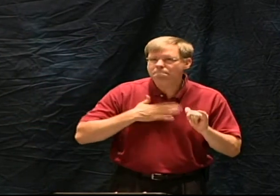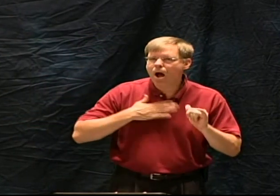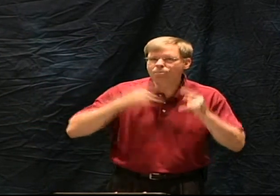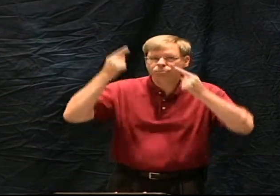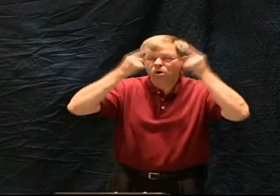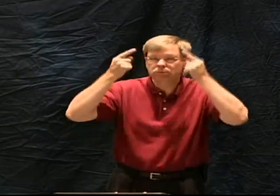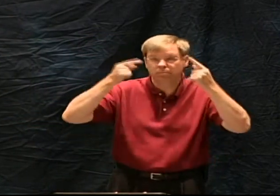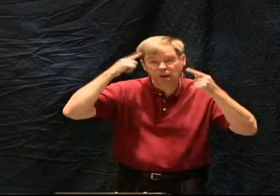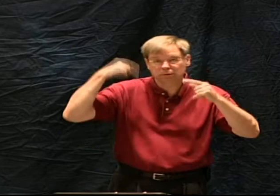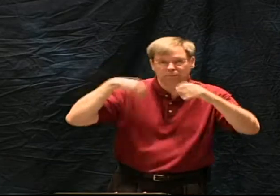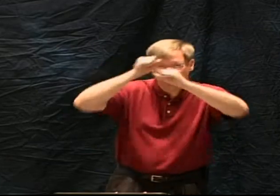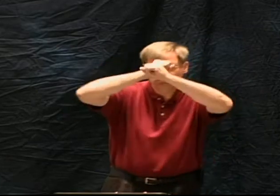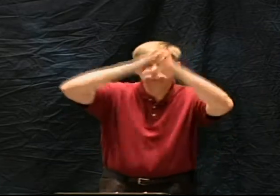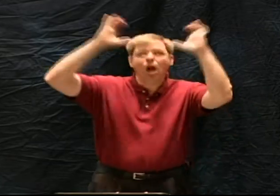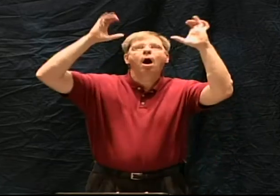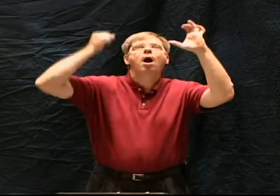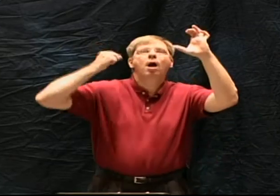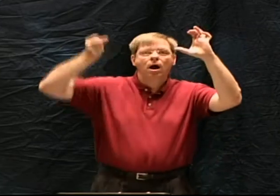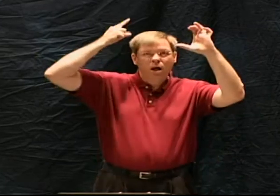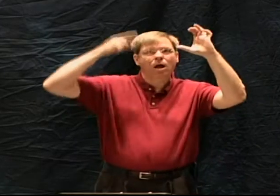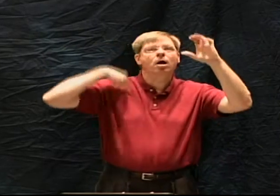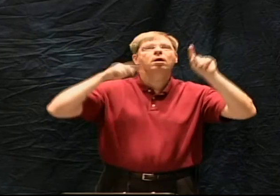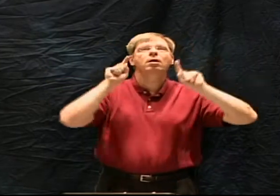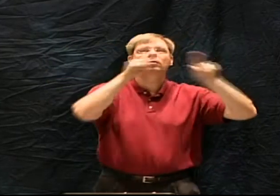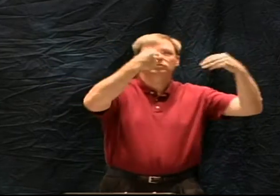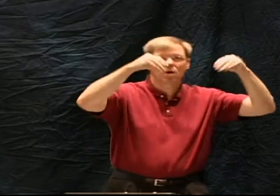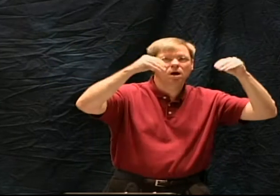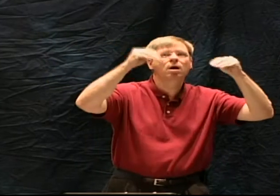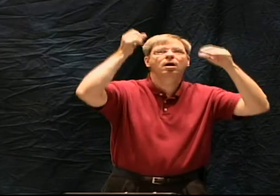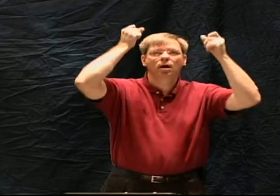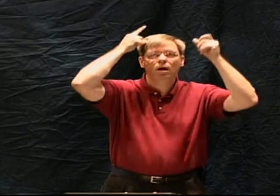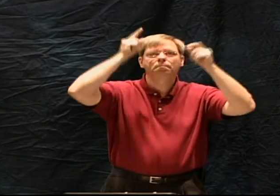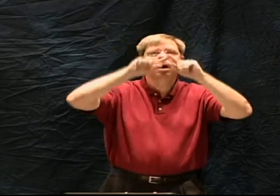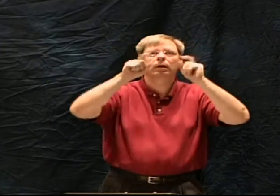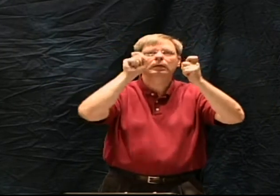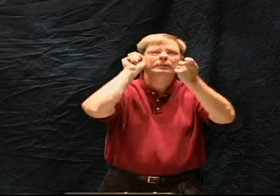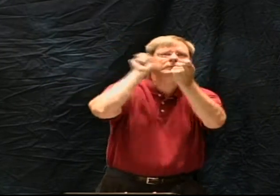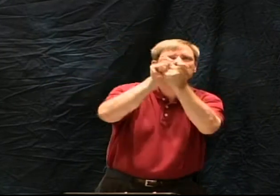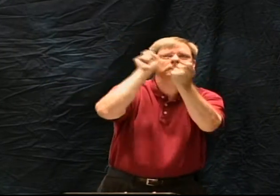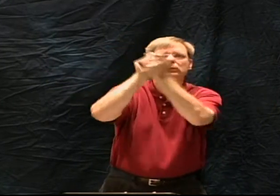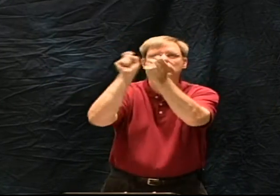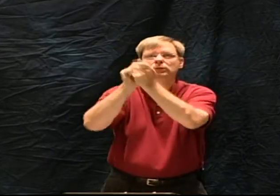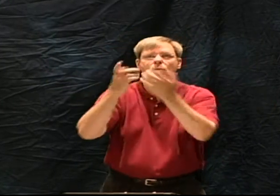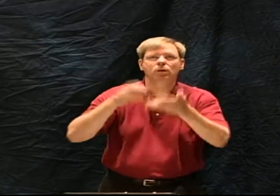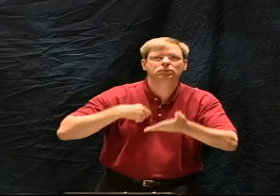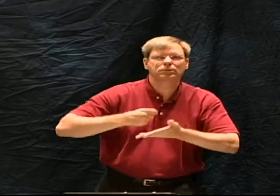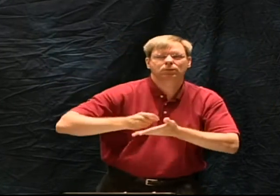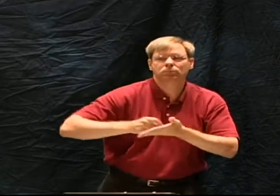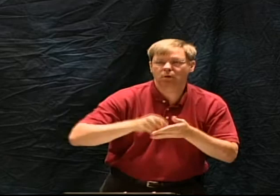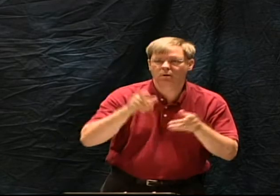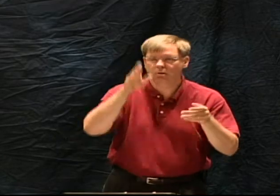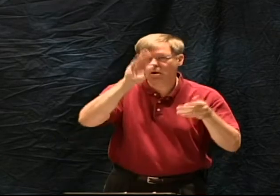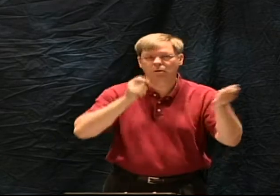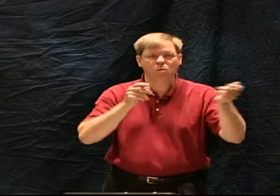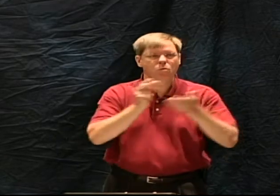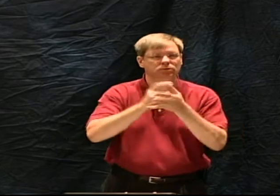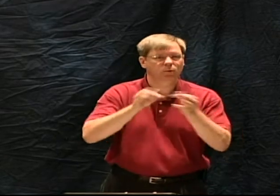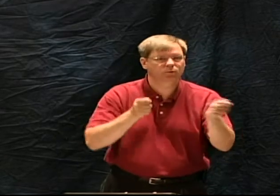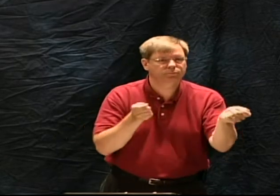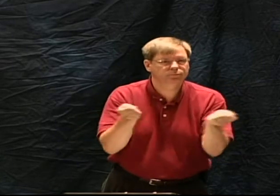apart from the writer's thought processes, style, experience, etc. And